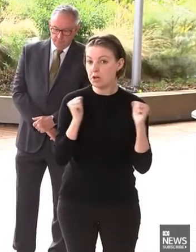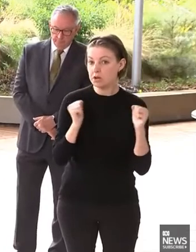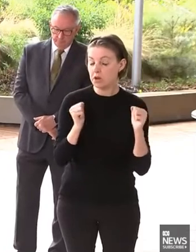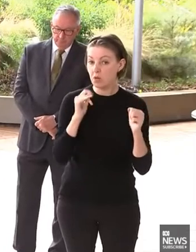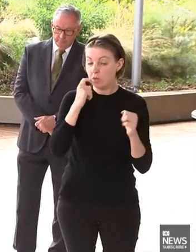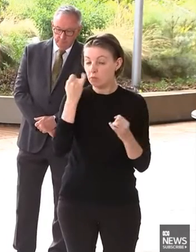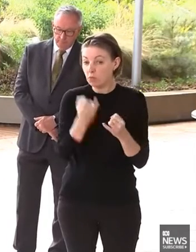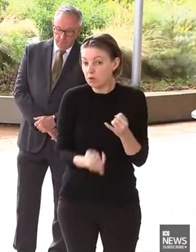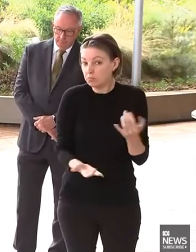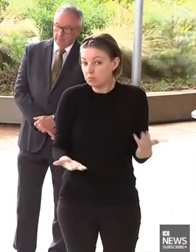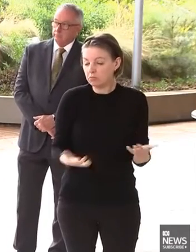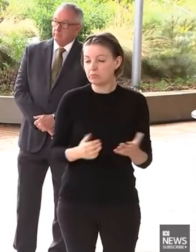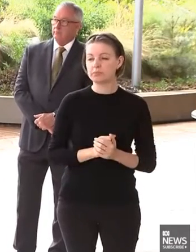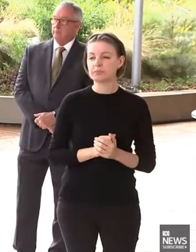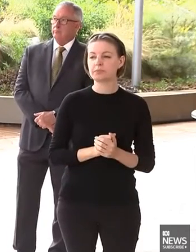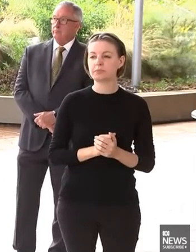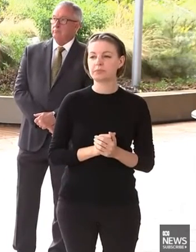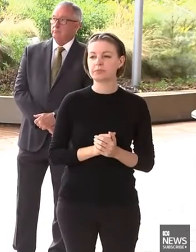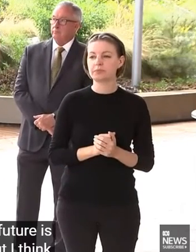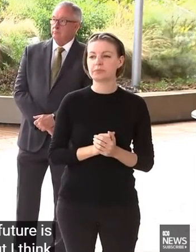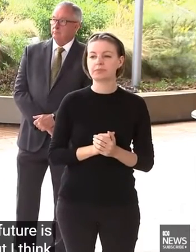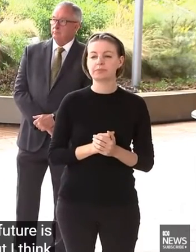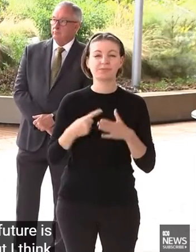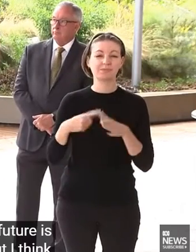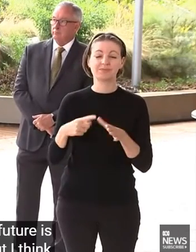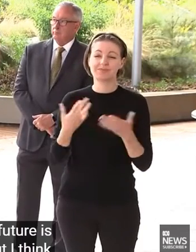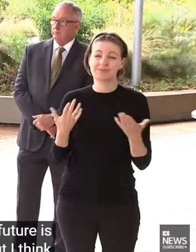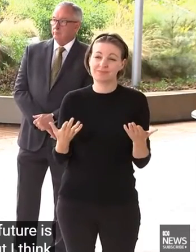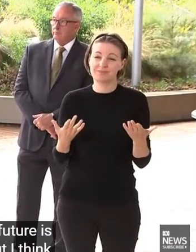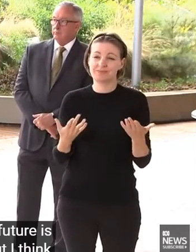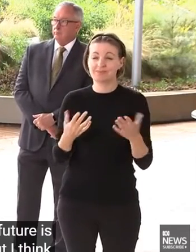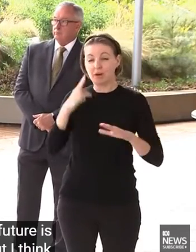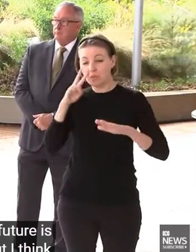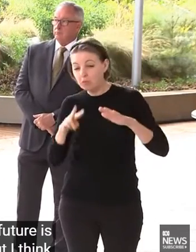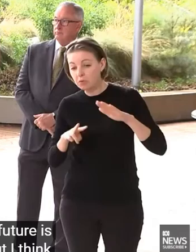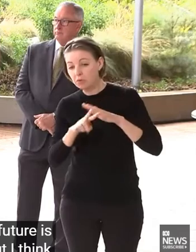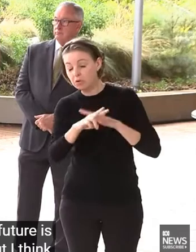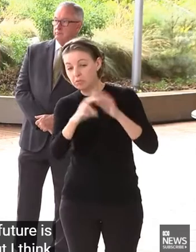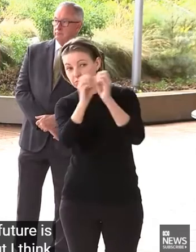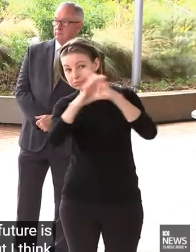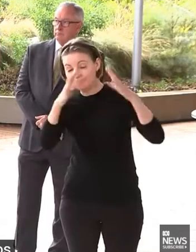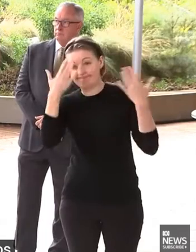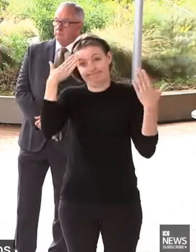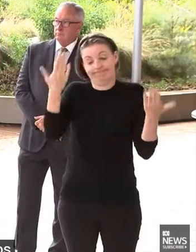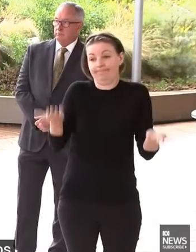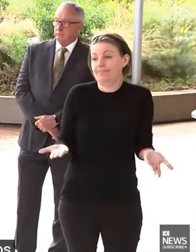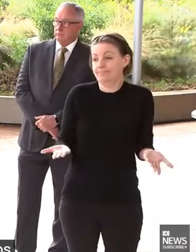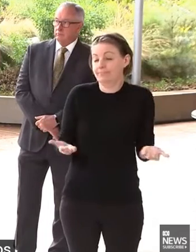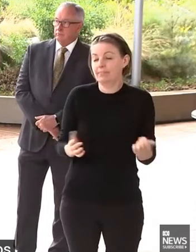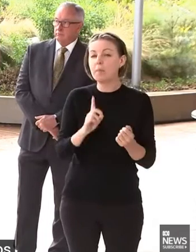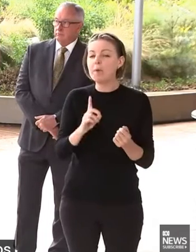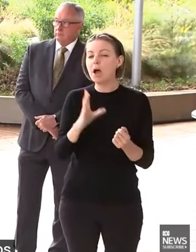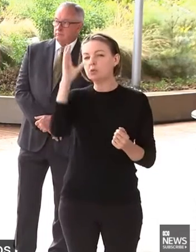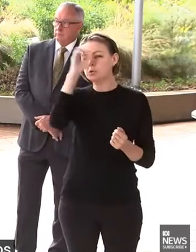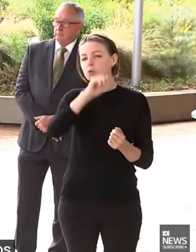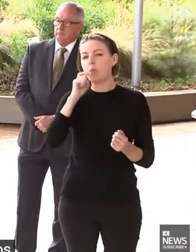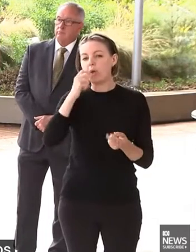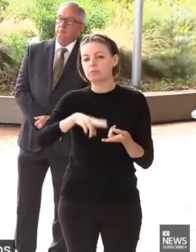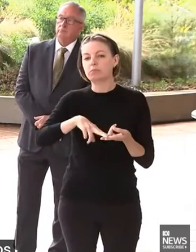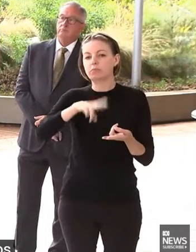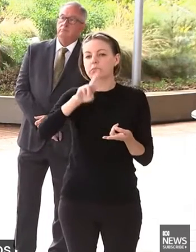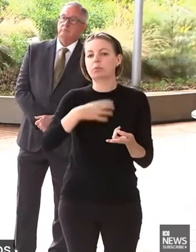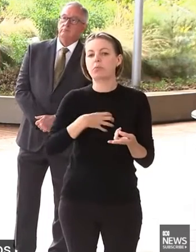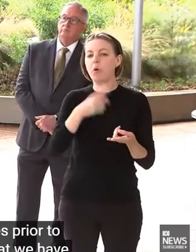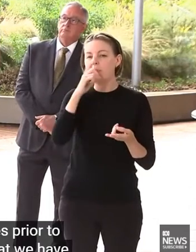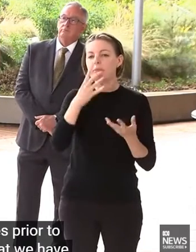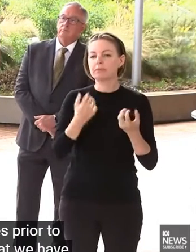to predict, but I think those scenarios of an upswing in cases prior to winter is something that we